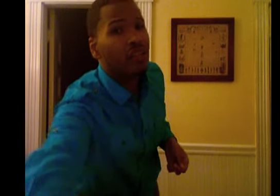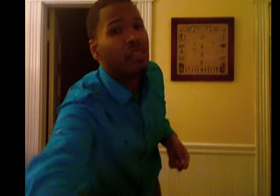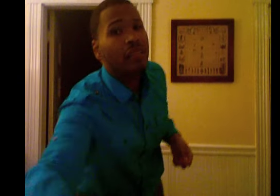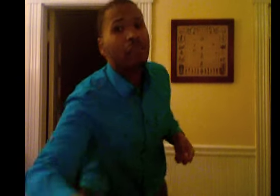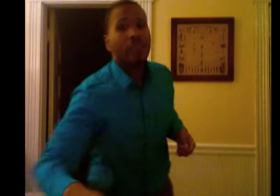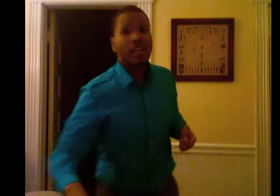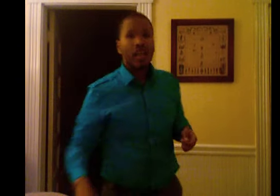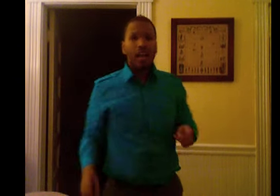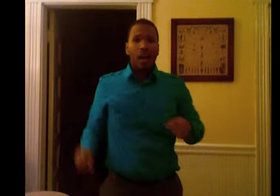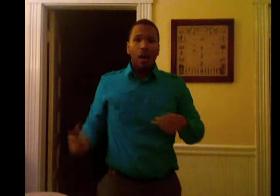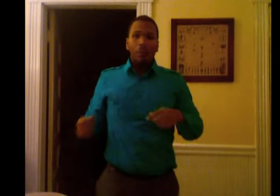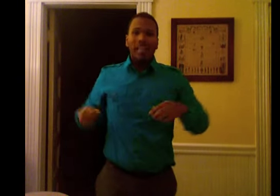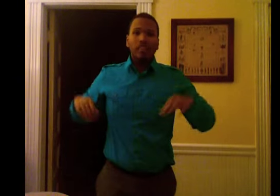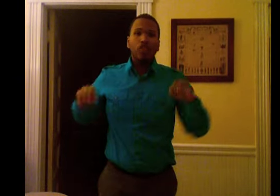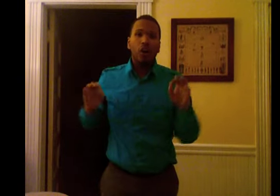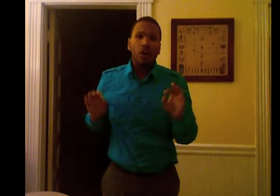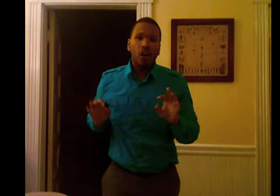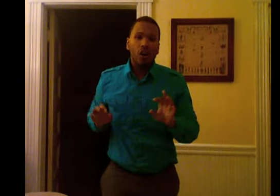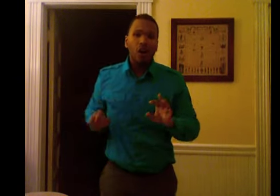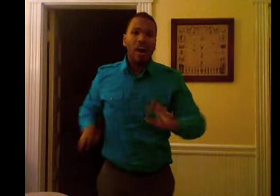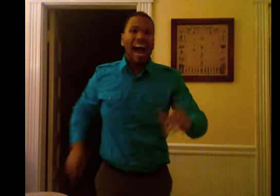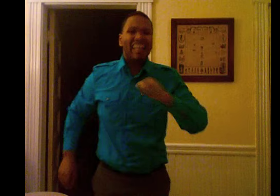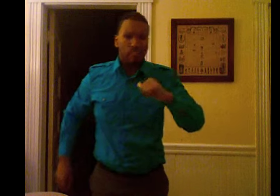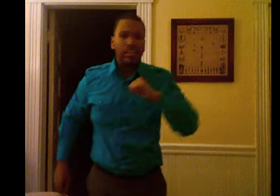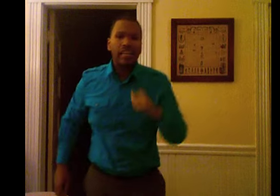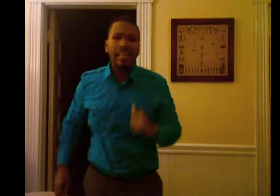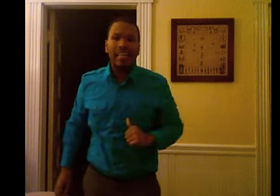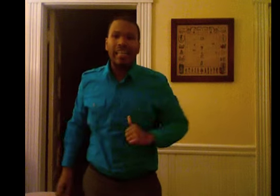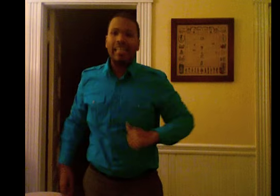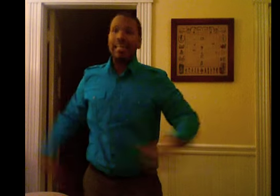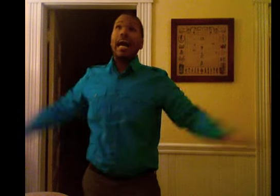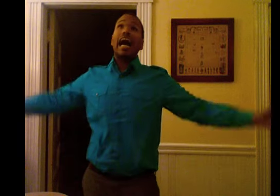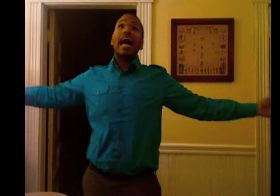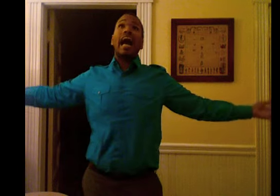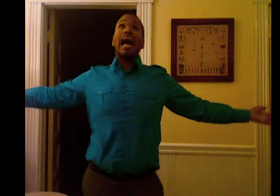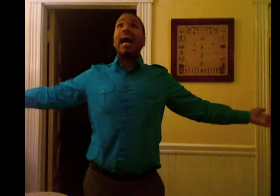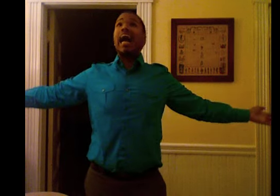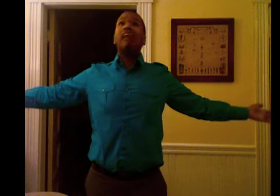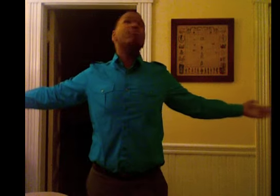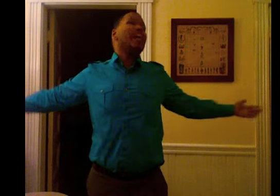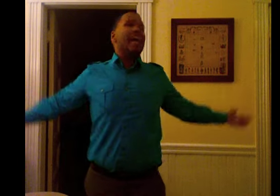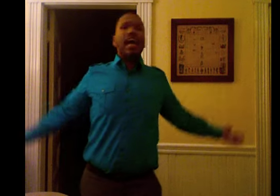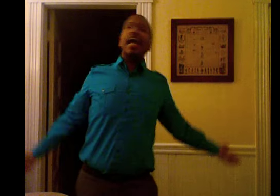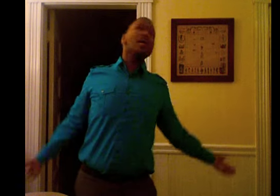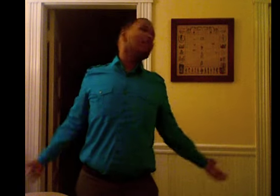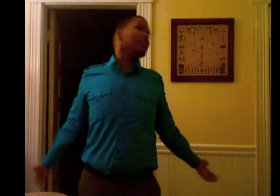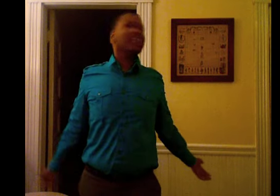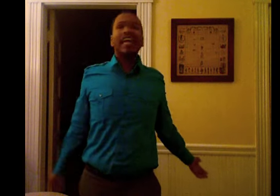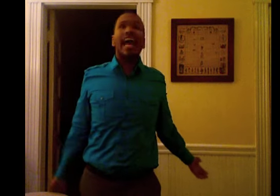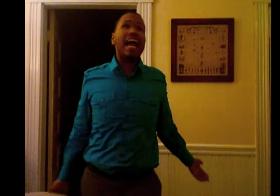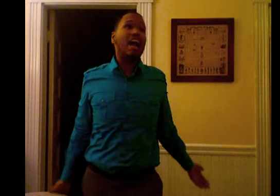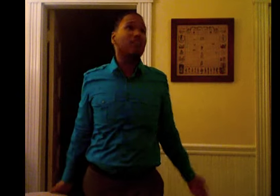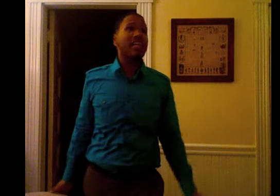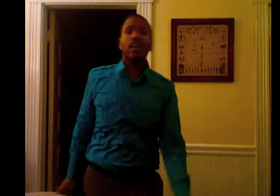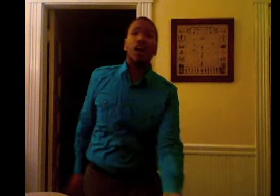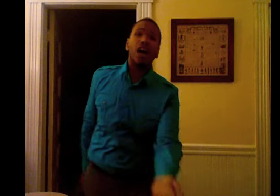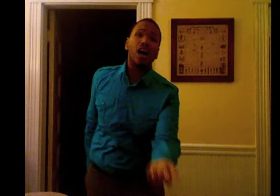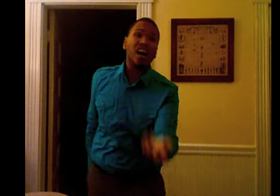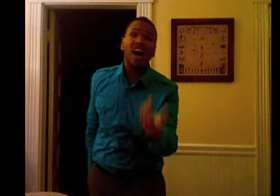But I know I think I'm able to carry on.